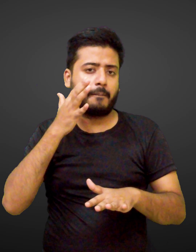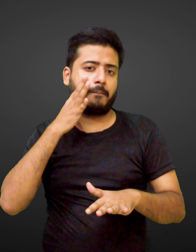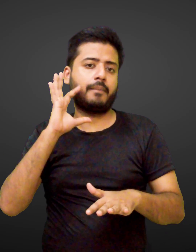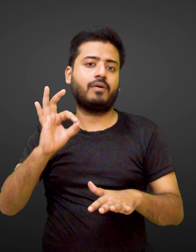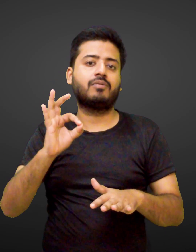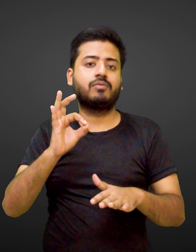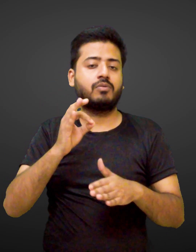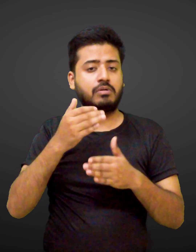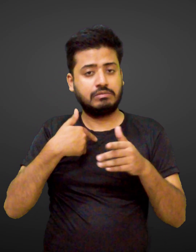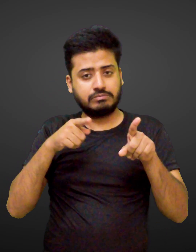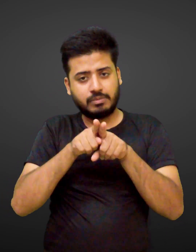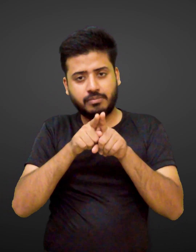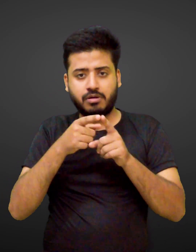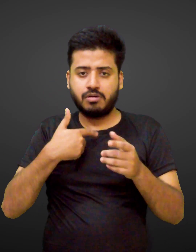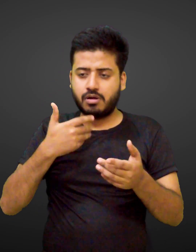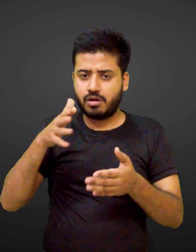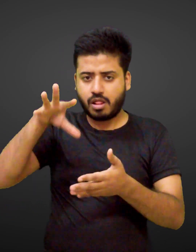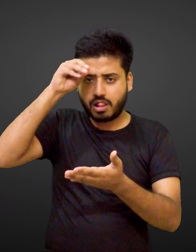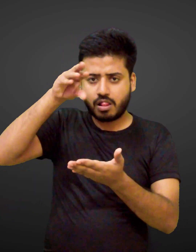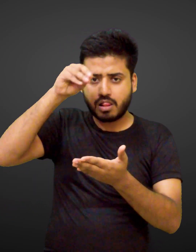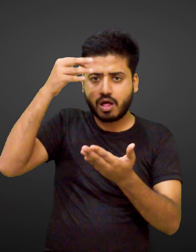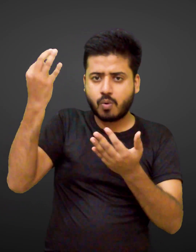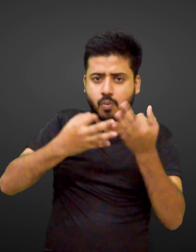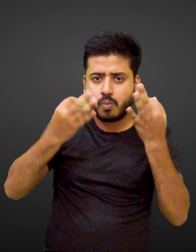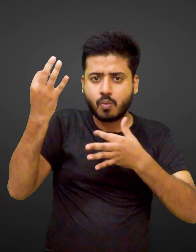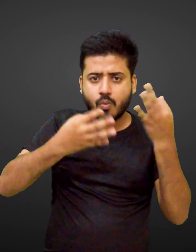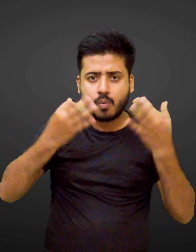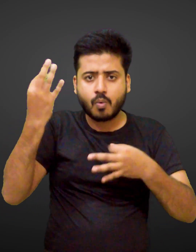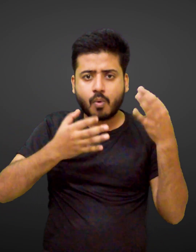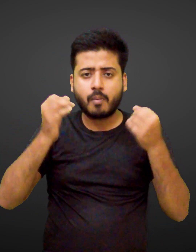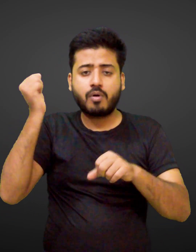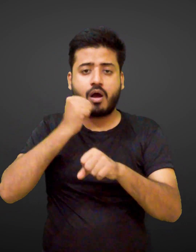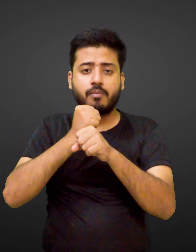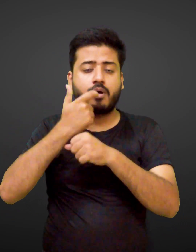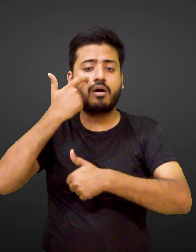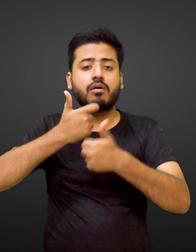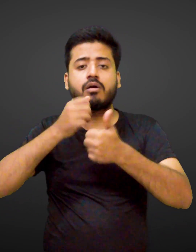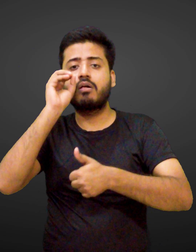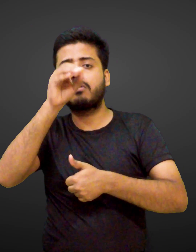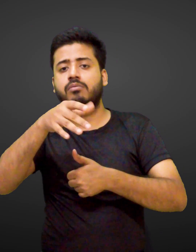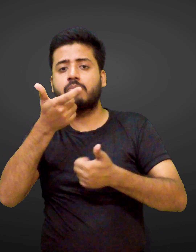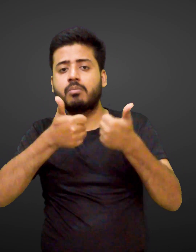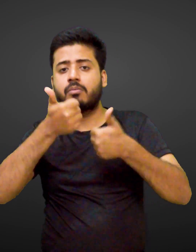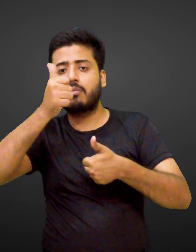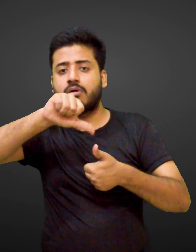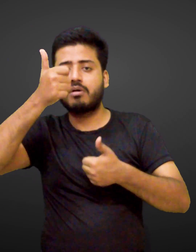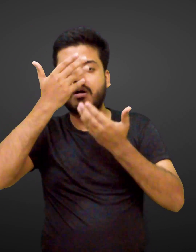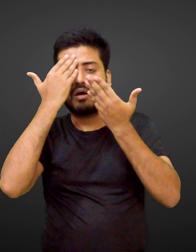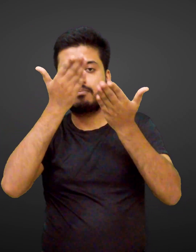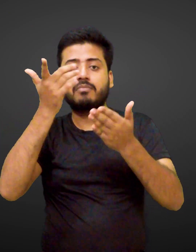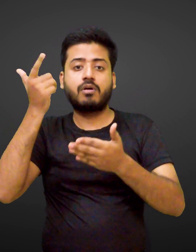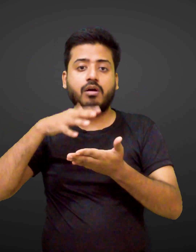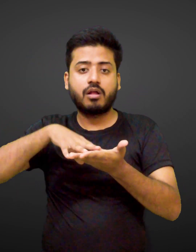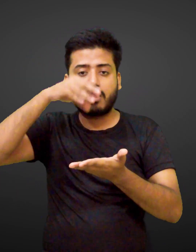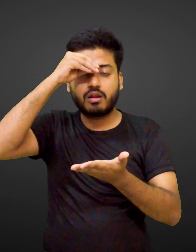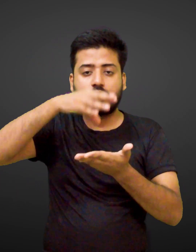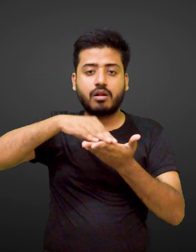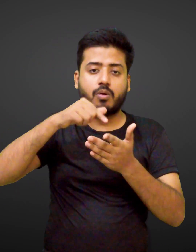even these shells of common chicken eggs are surprisingly strong under compression a principle used in the dome and arch design in